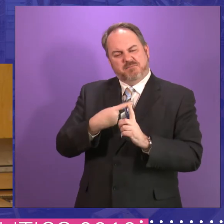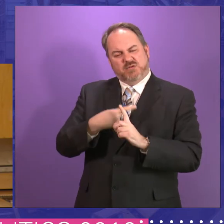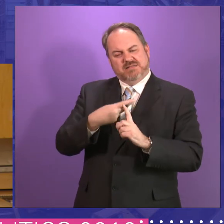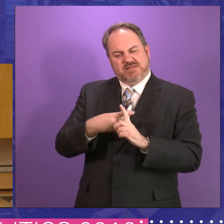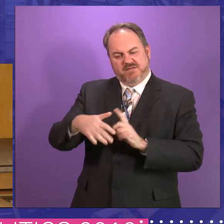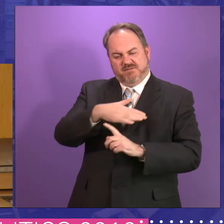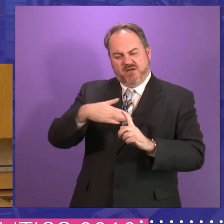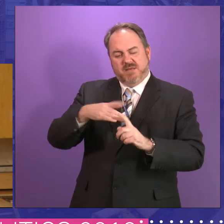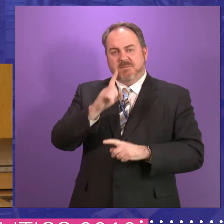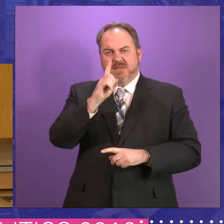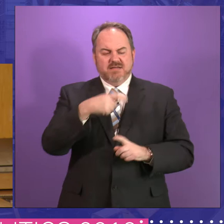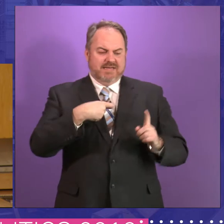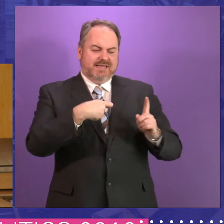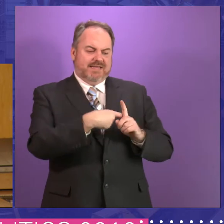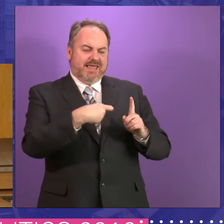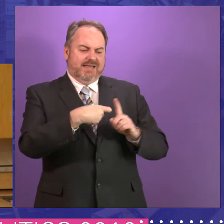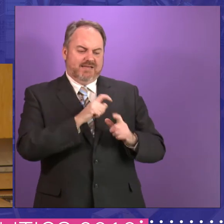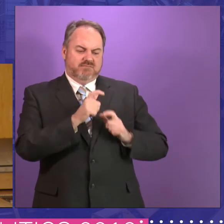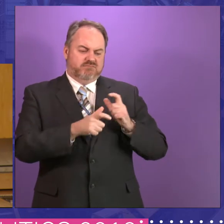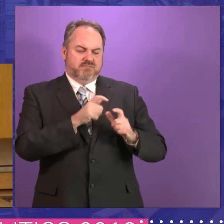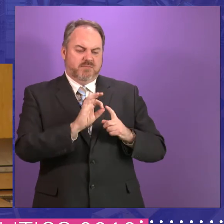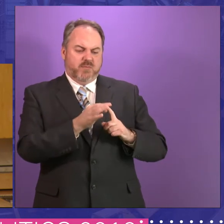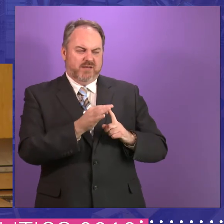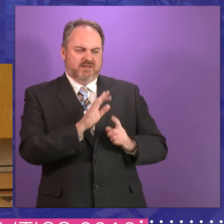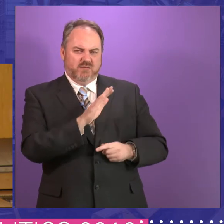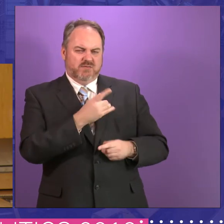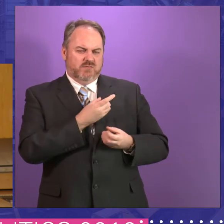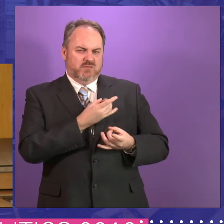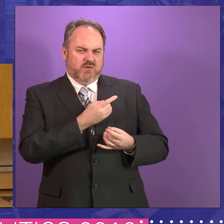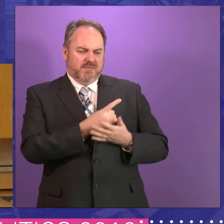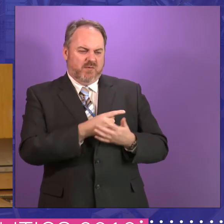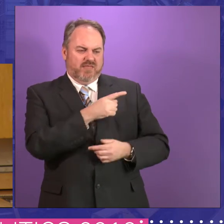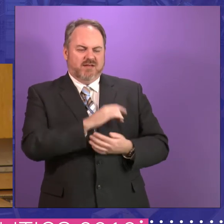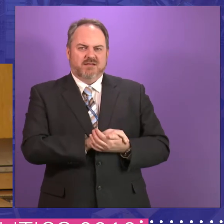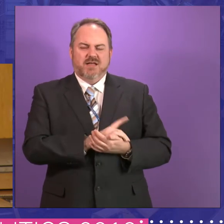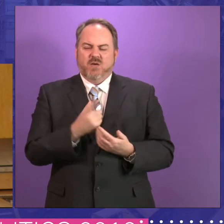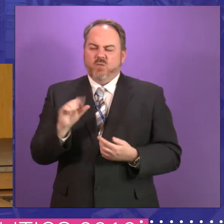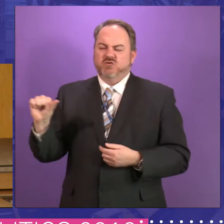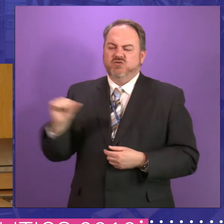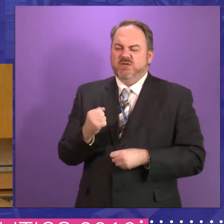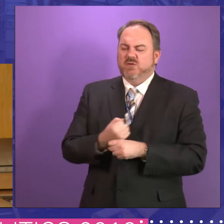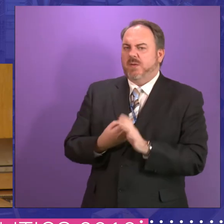just wanted to say was Kenny's point about, you know, he was asking about, well, couldn't it be done better? Or what should we have done?